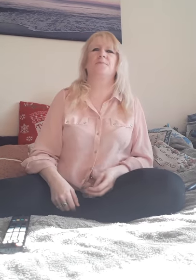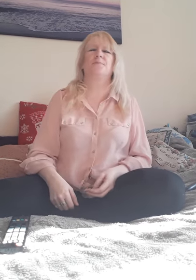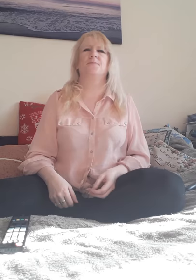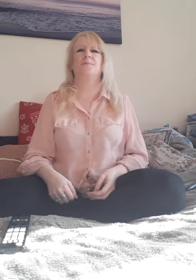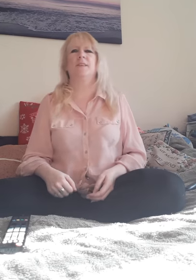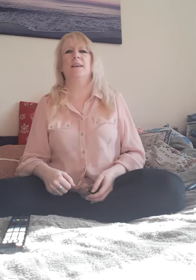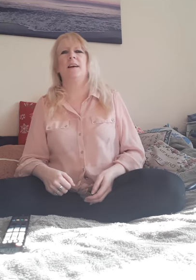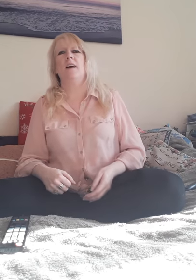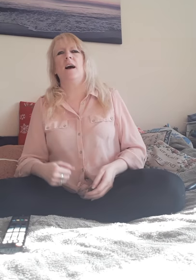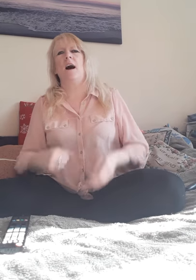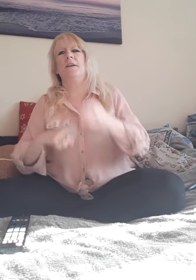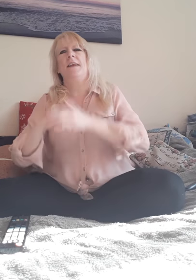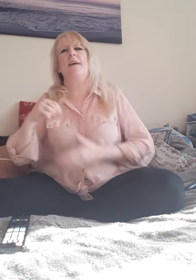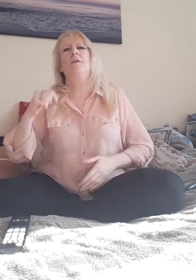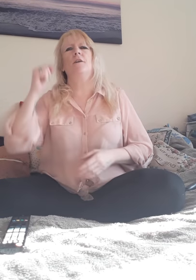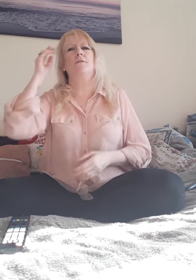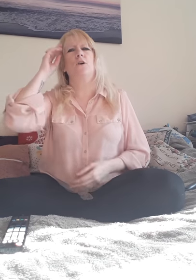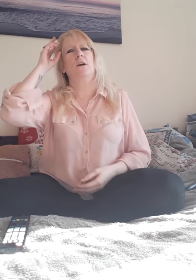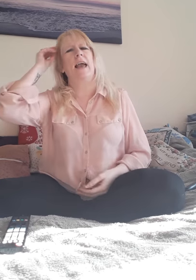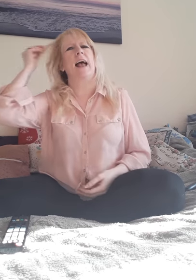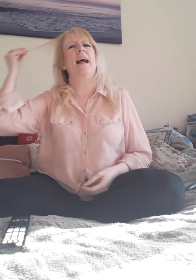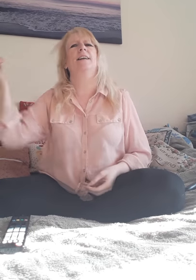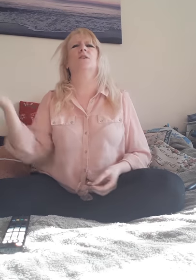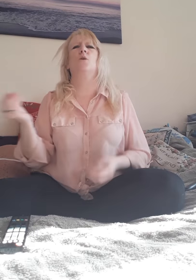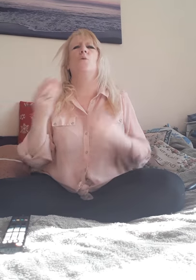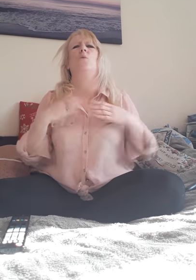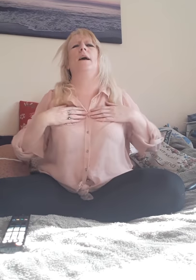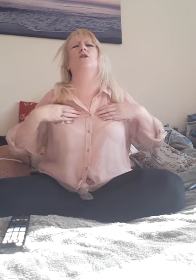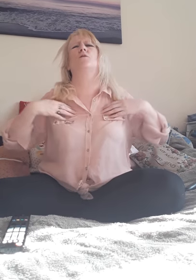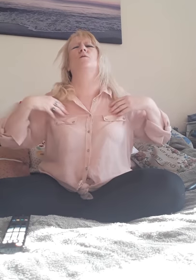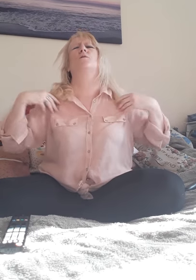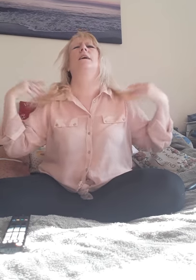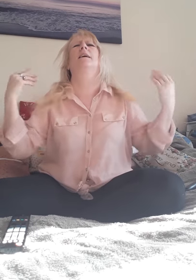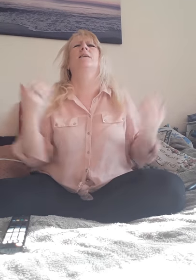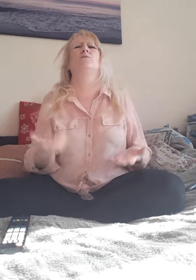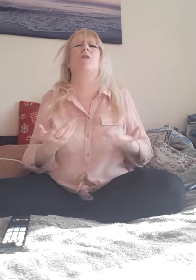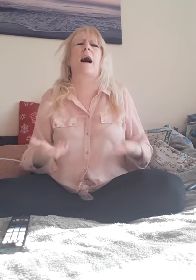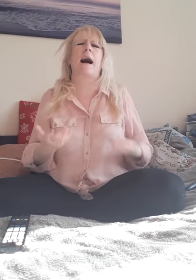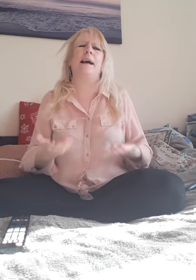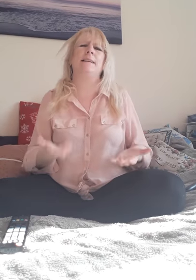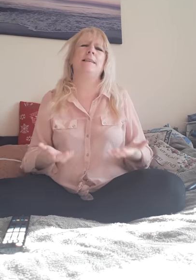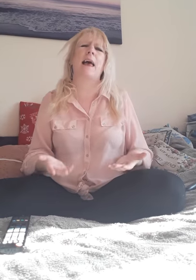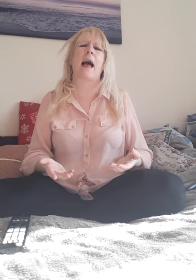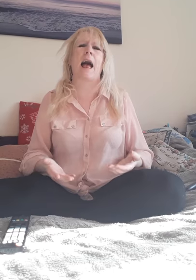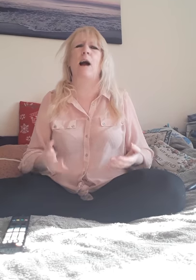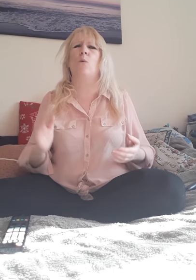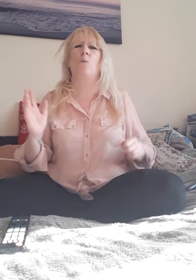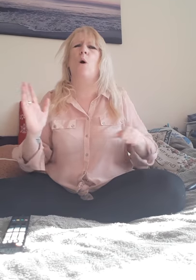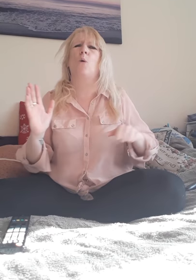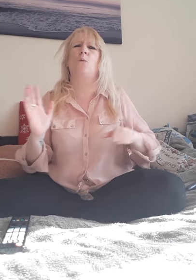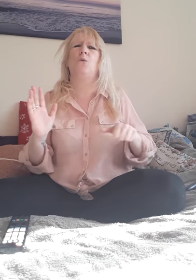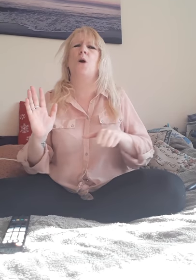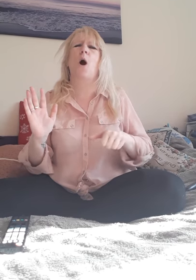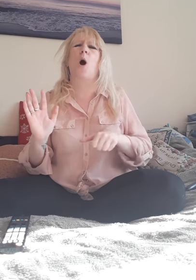And I would forget the way you feel right now, oh no,